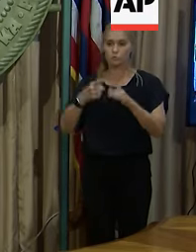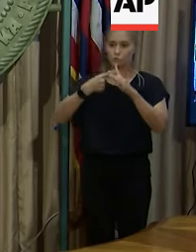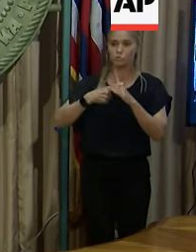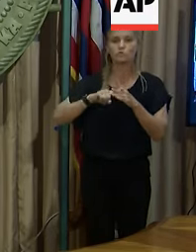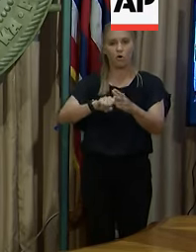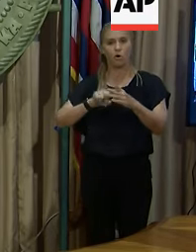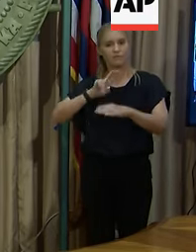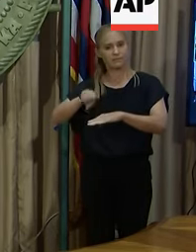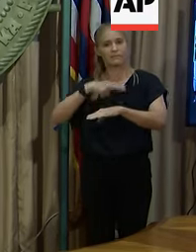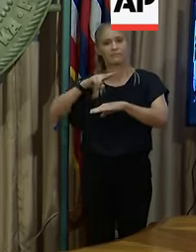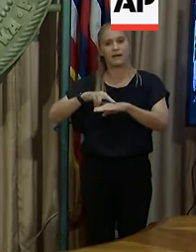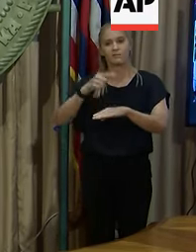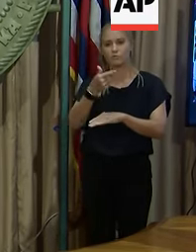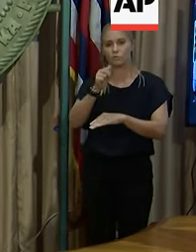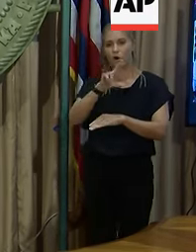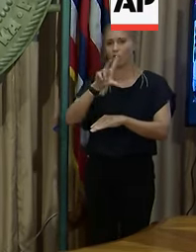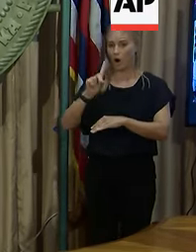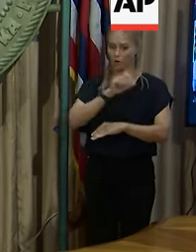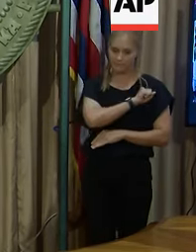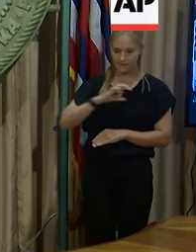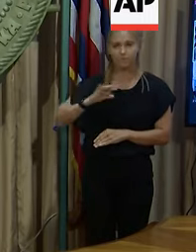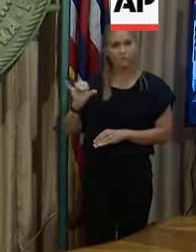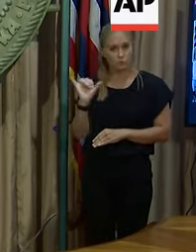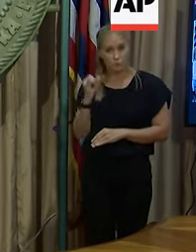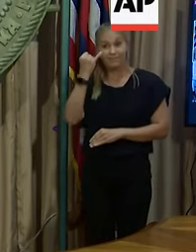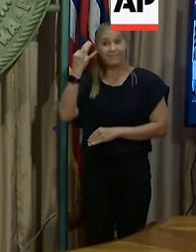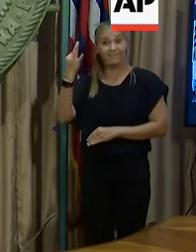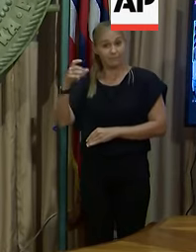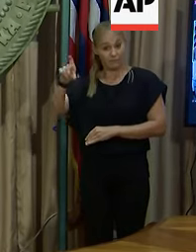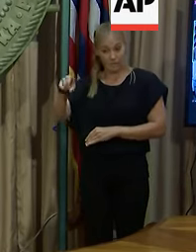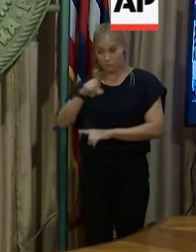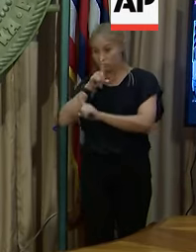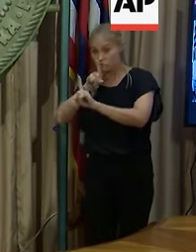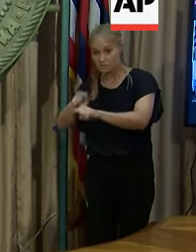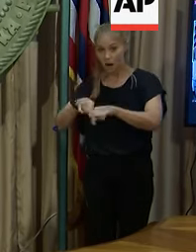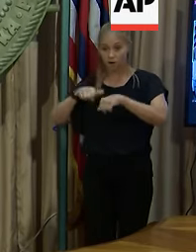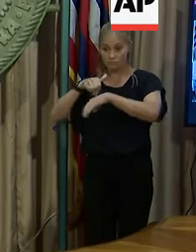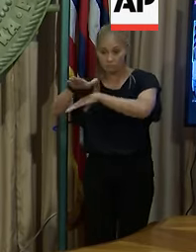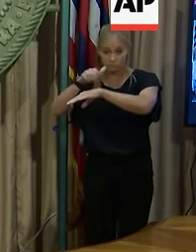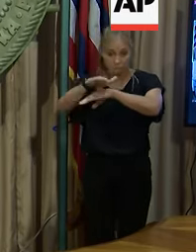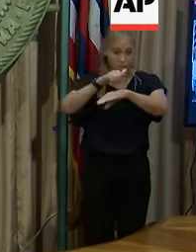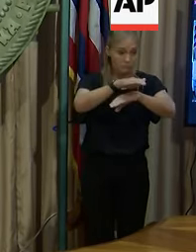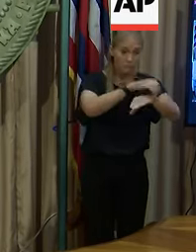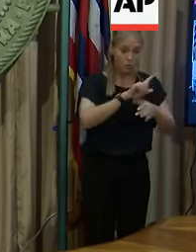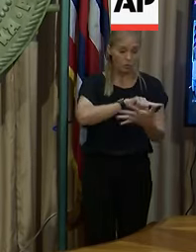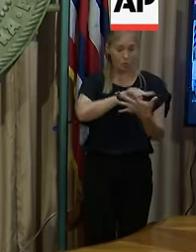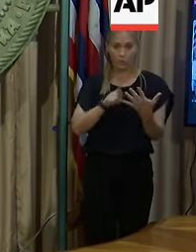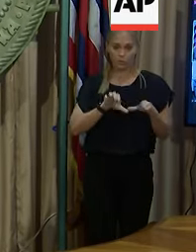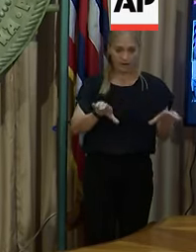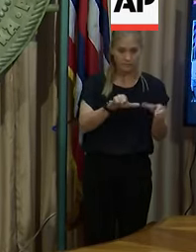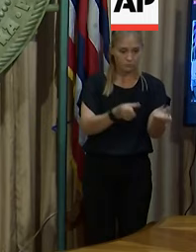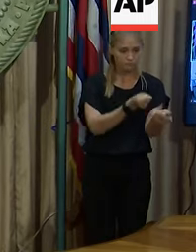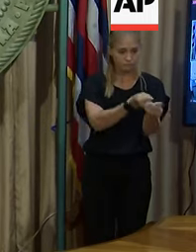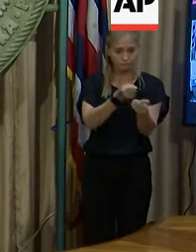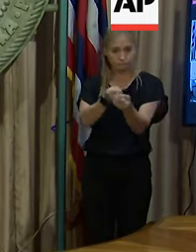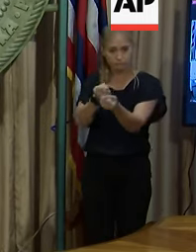National Guard personnel as necessary to respond to those activities in support